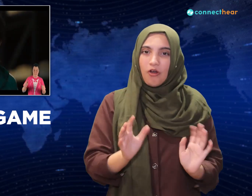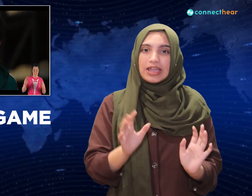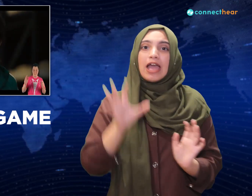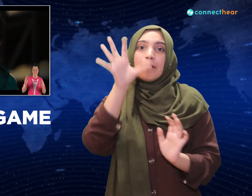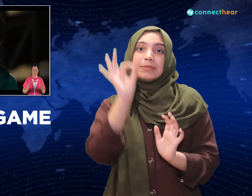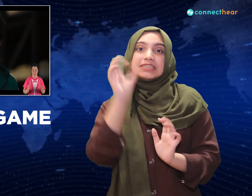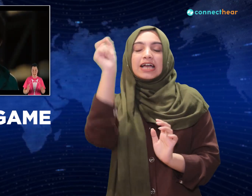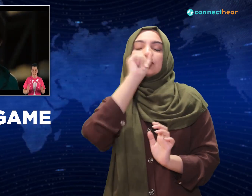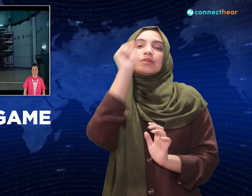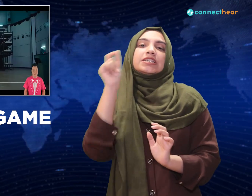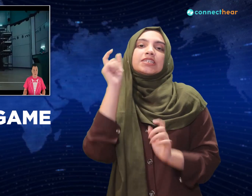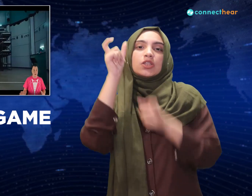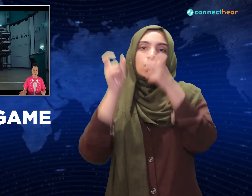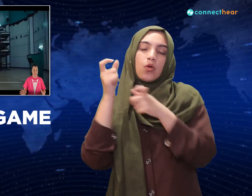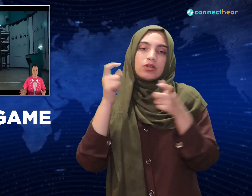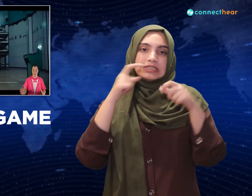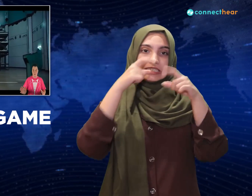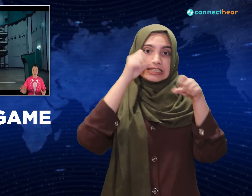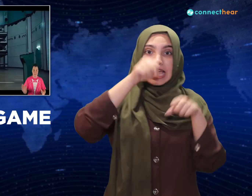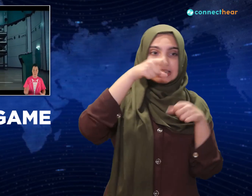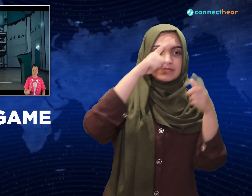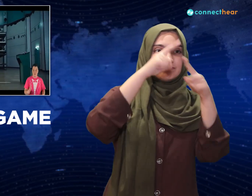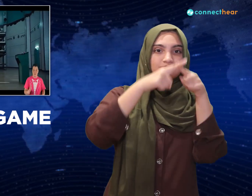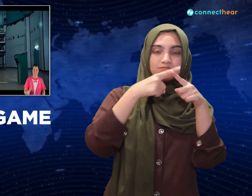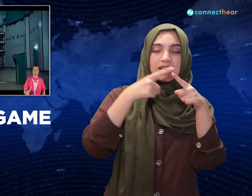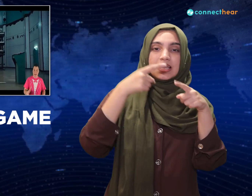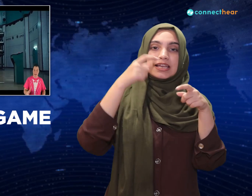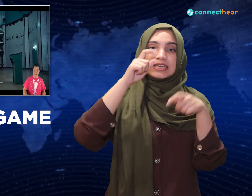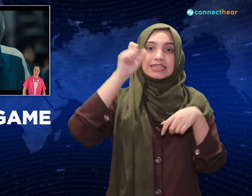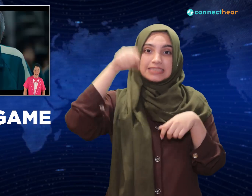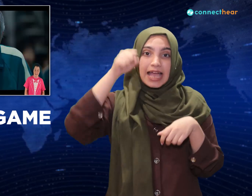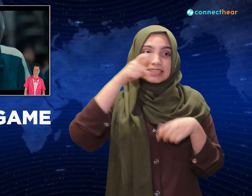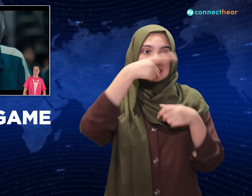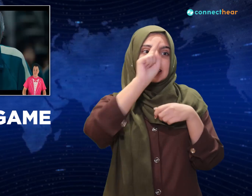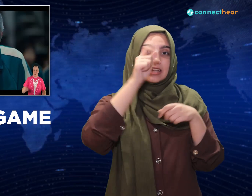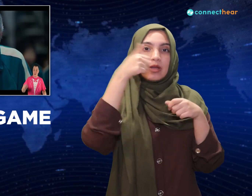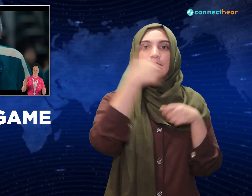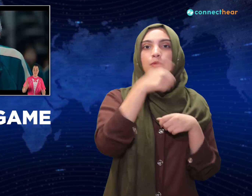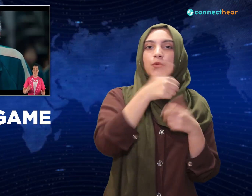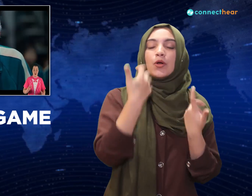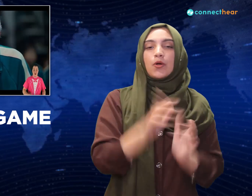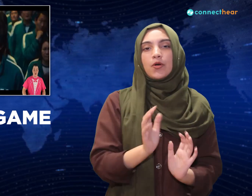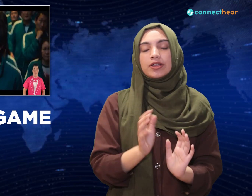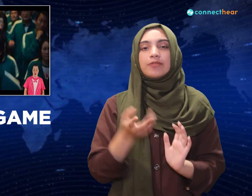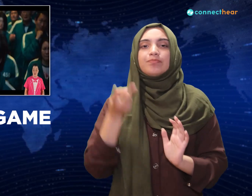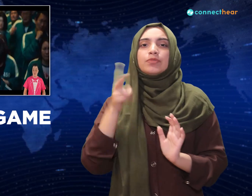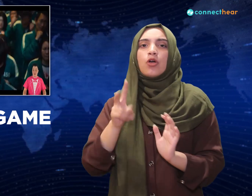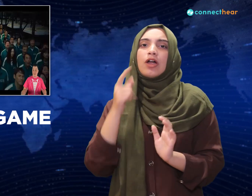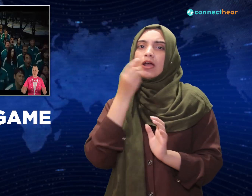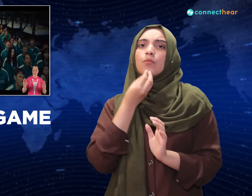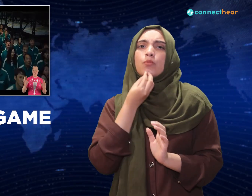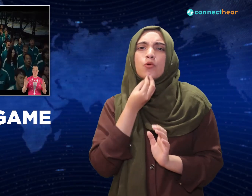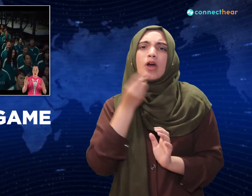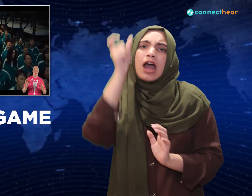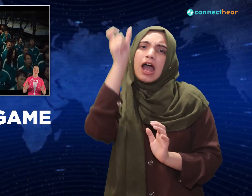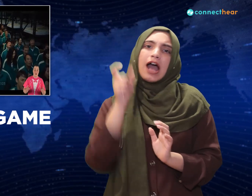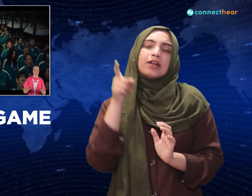to stay. The tie breaking vote is this old man, and he votes no. Alright they're going home.